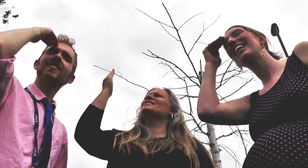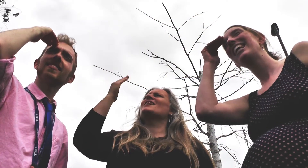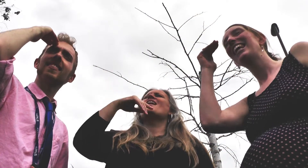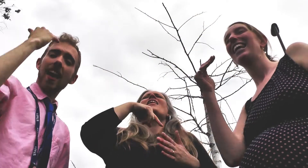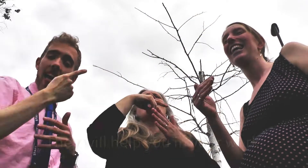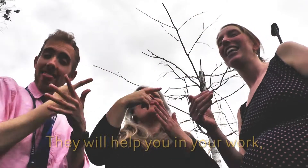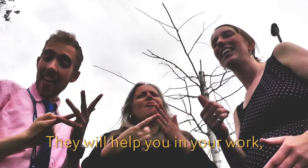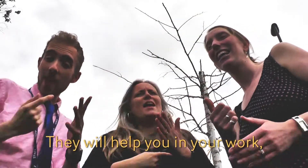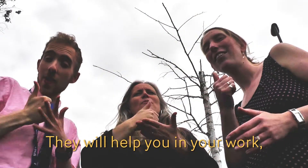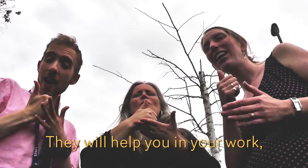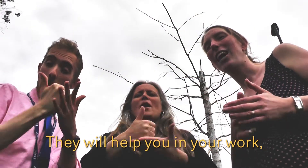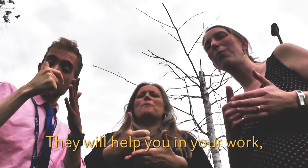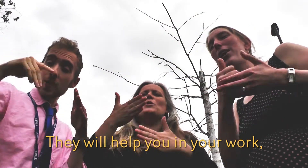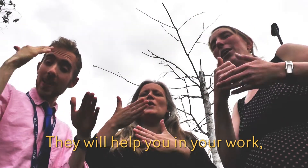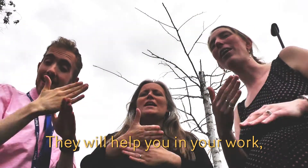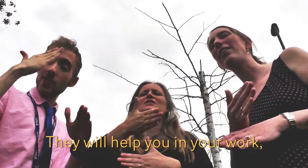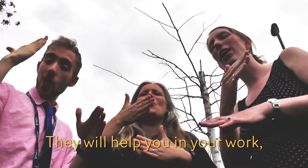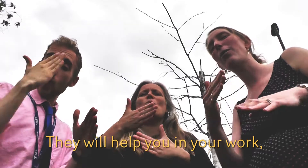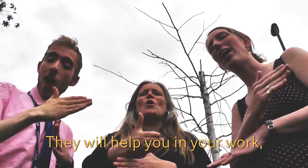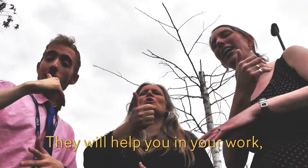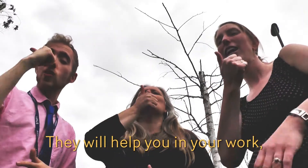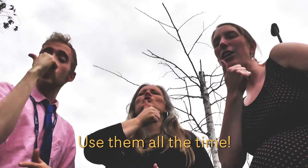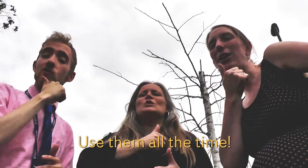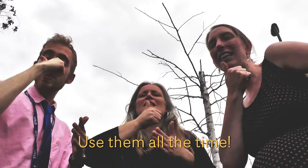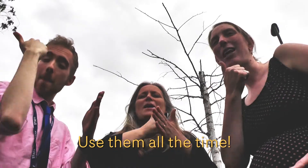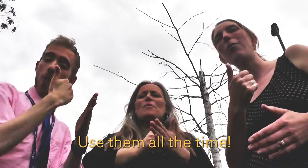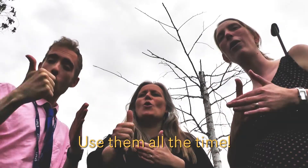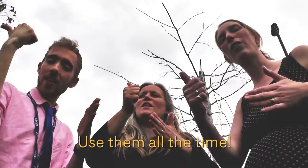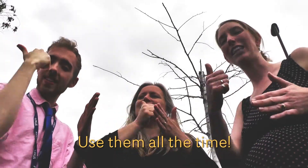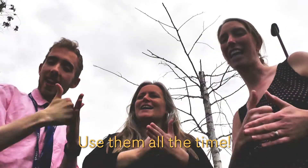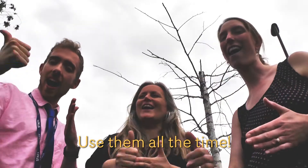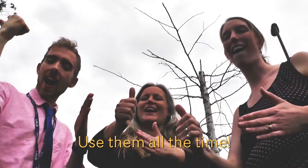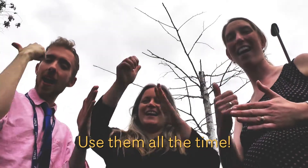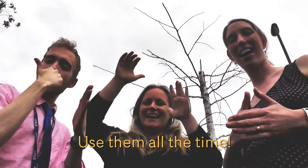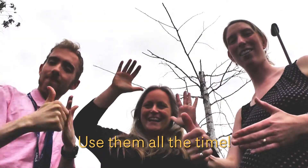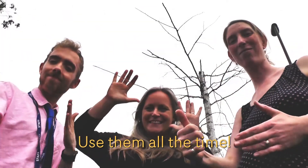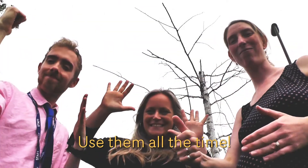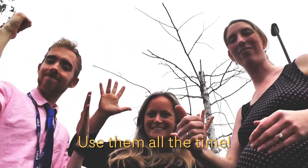They will help you in your work, use them all the time. Bye. Bye.